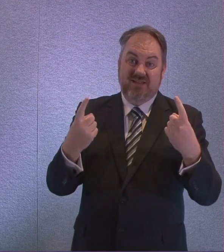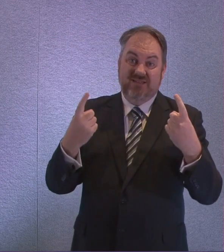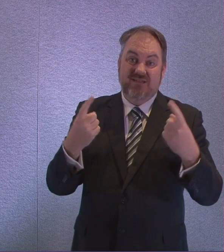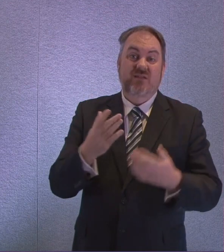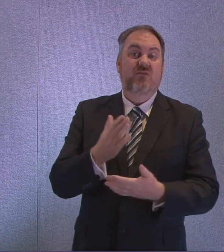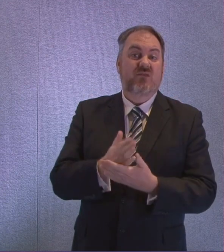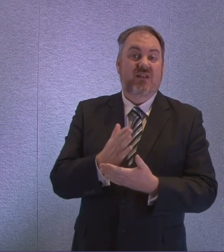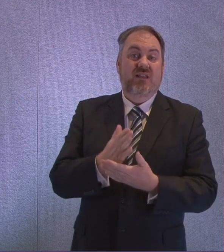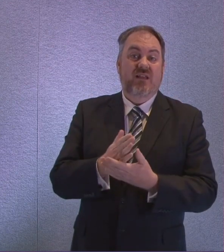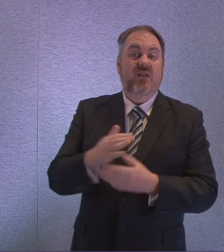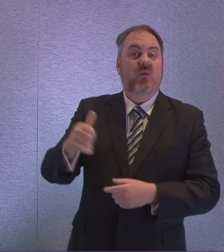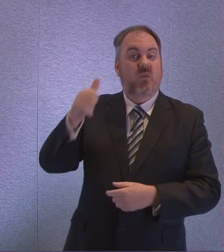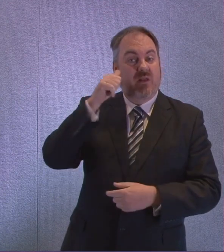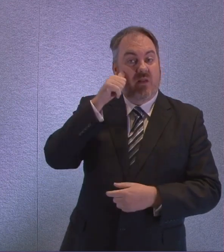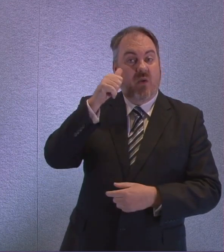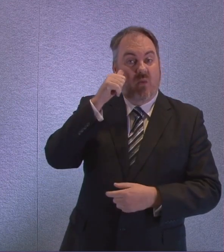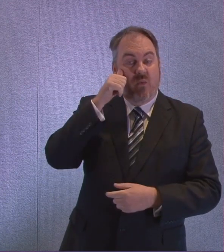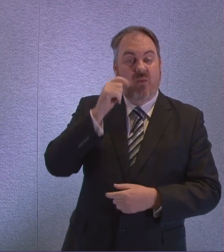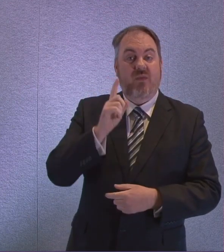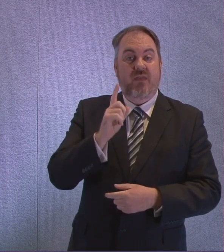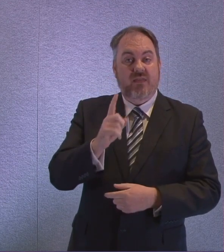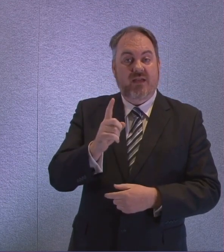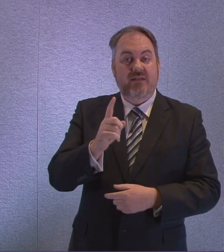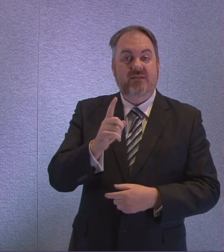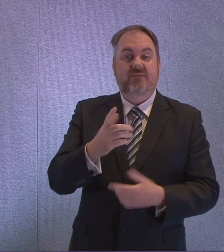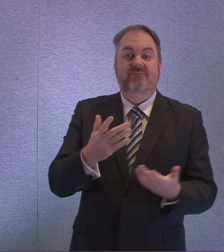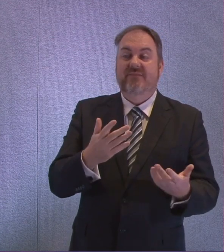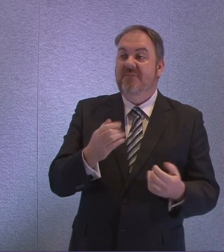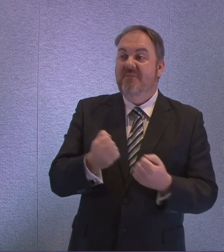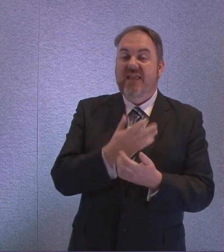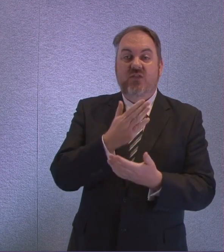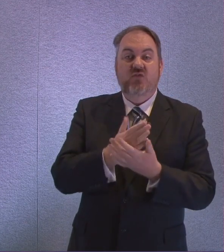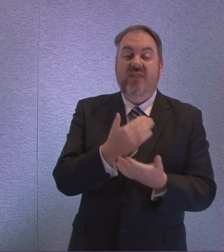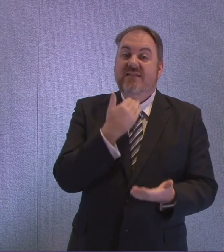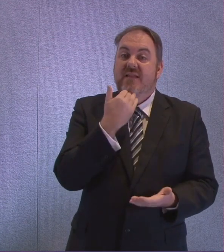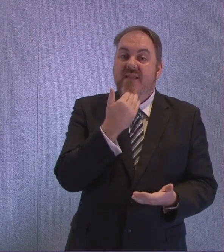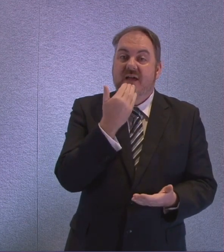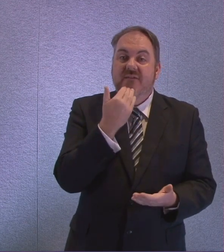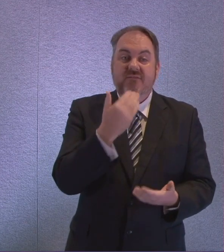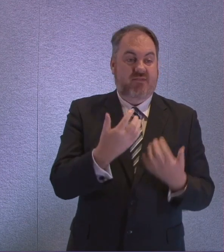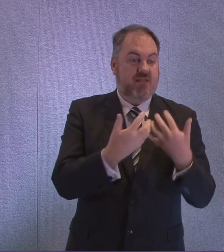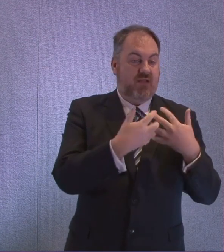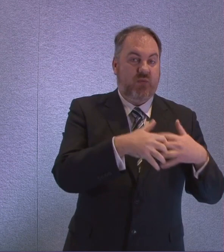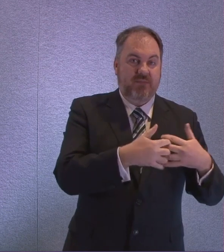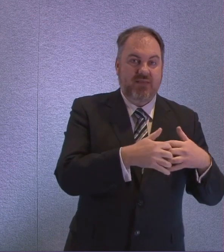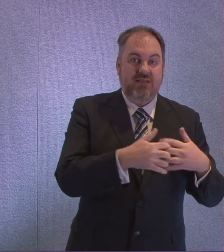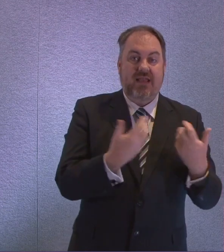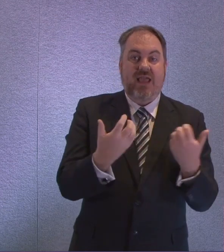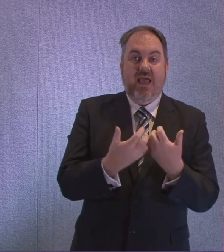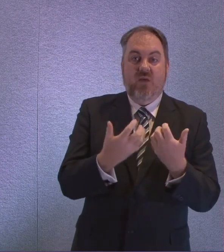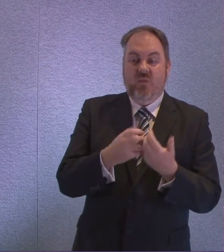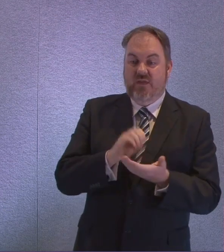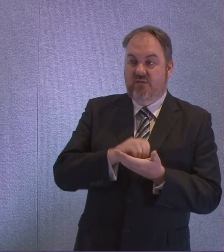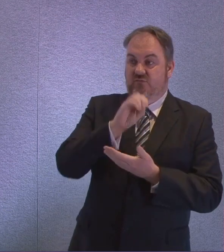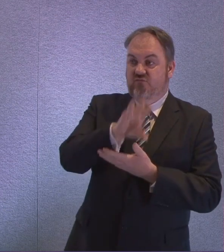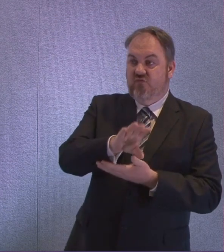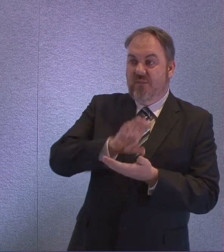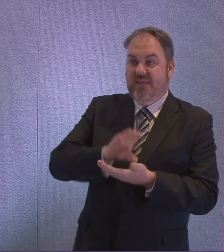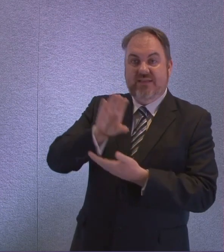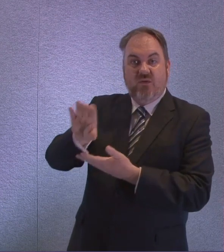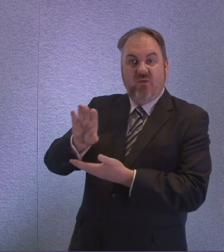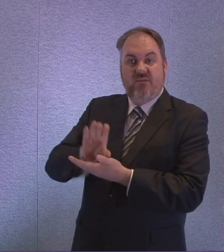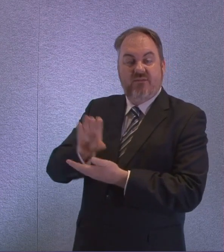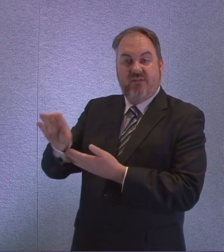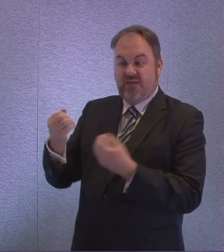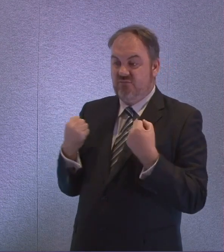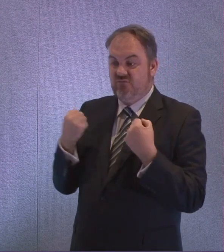fall into the following categories. Adequacy of supplies, distribution of those supplies to where they are needed, the